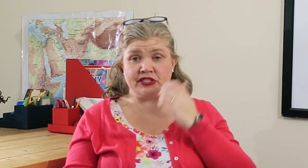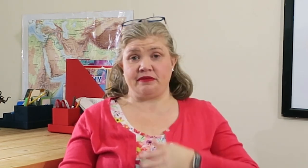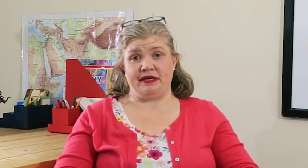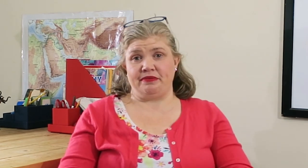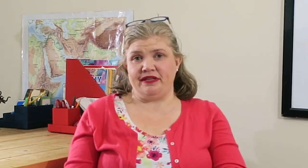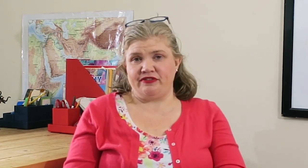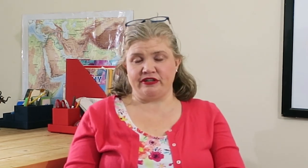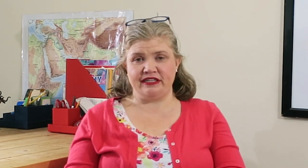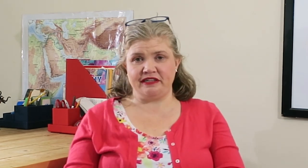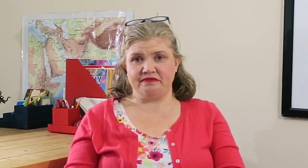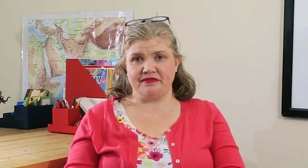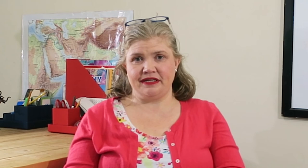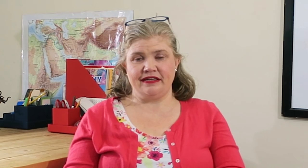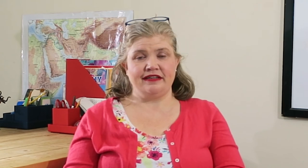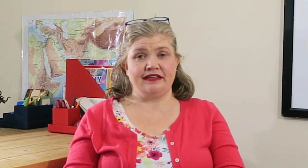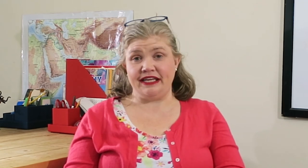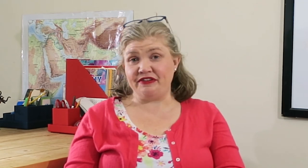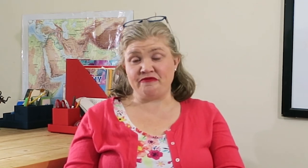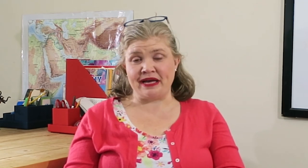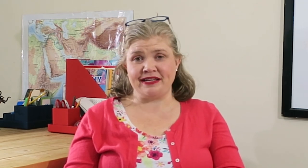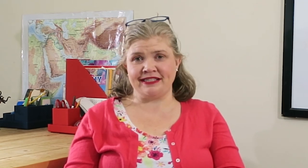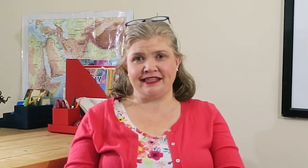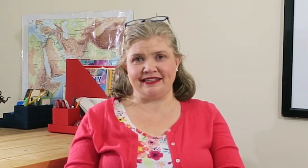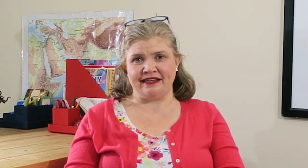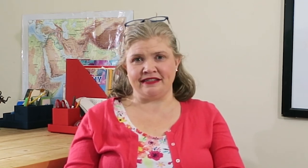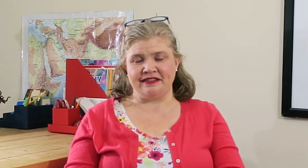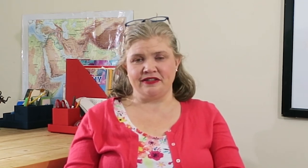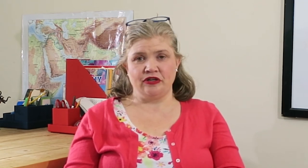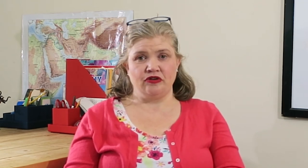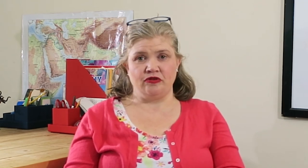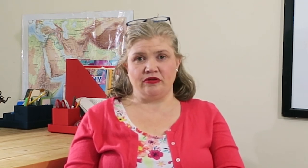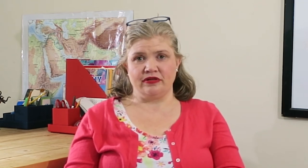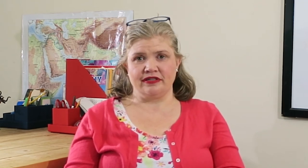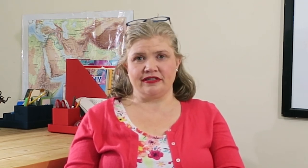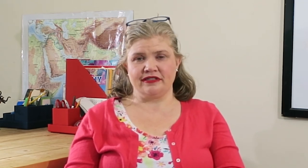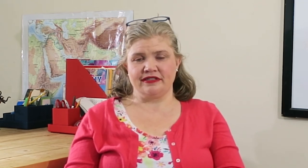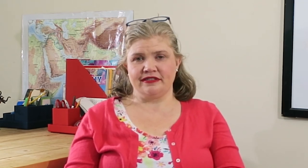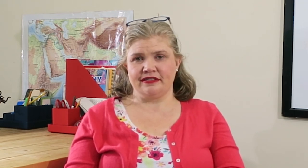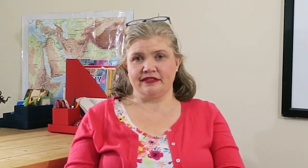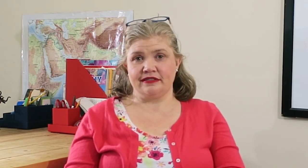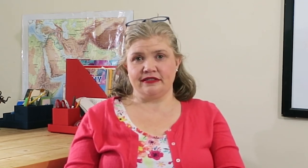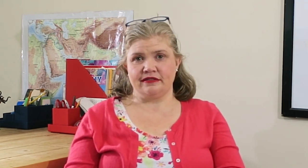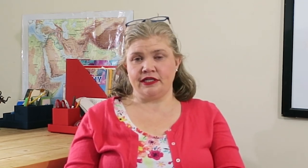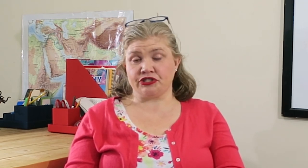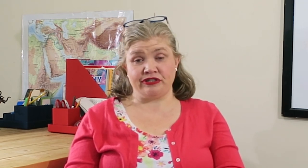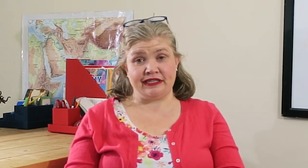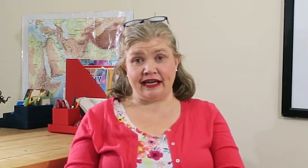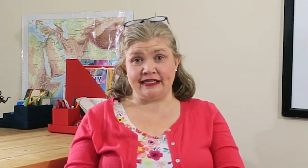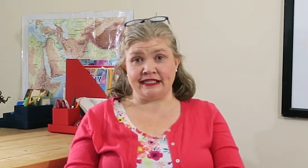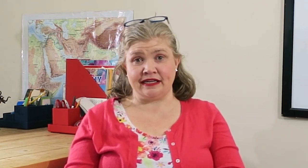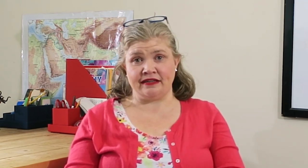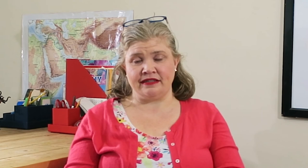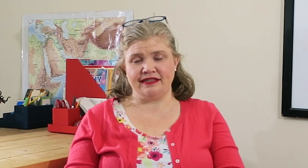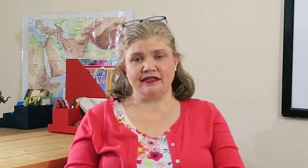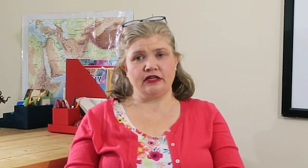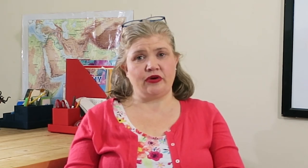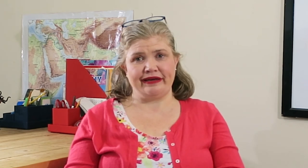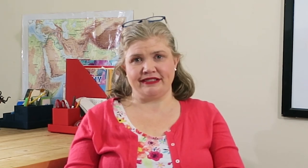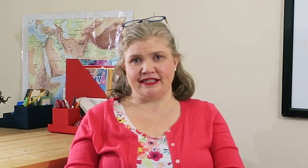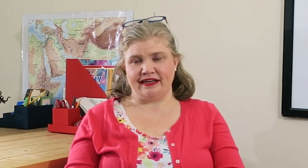just a big believer. Even if math doesn't get done, or history isn't done, go outside.